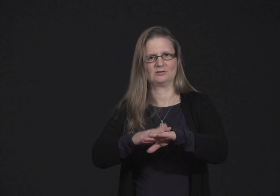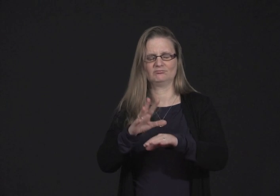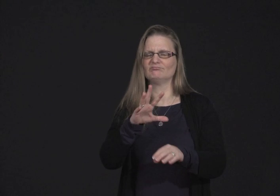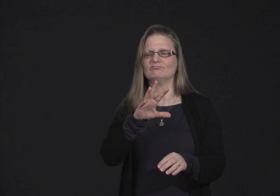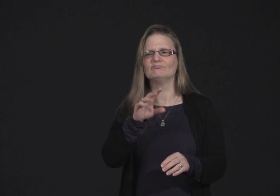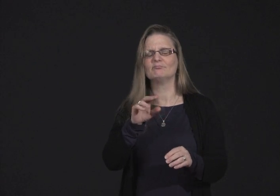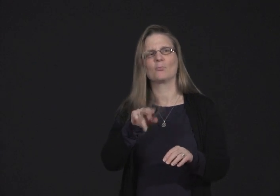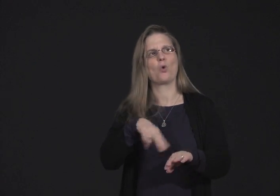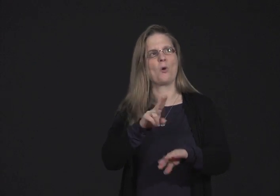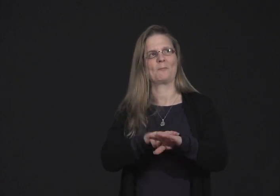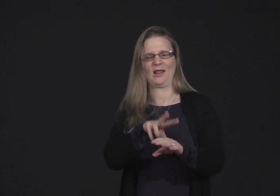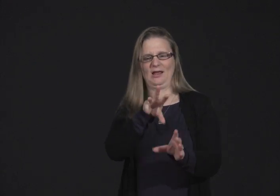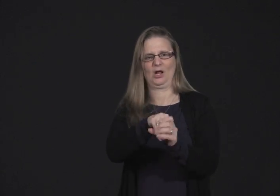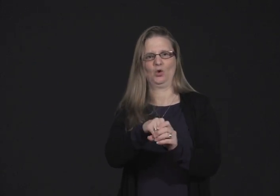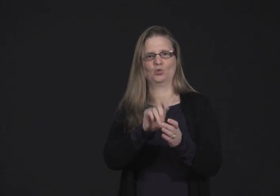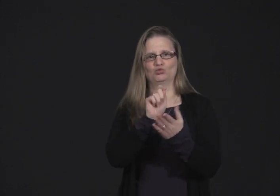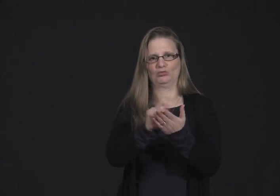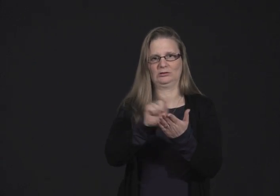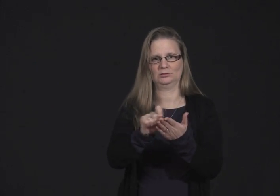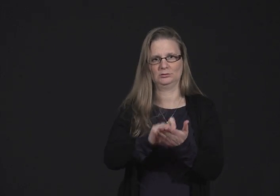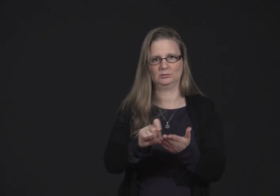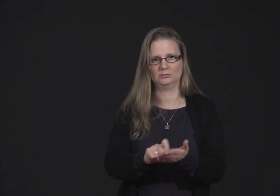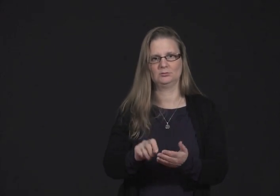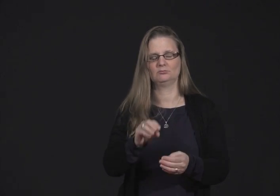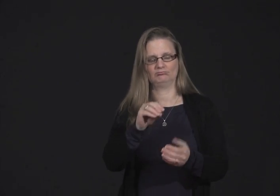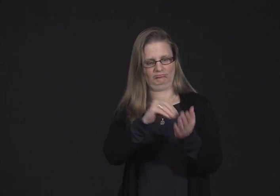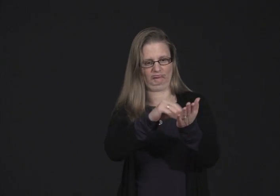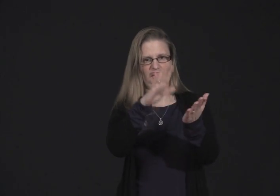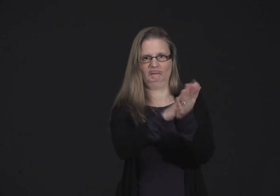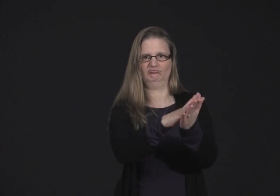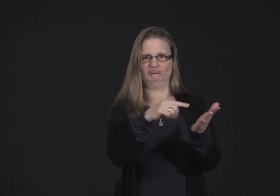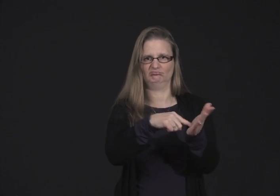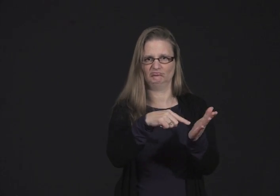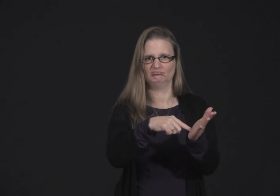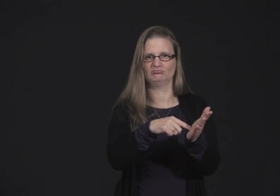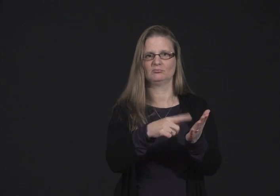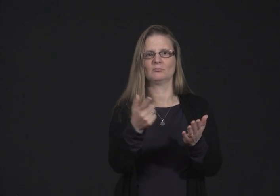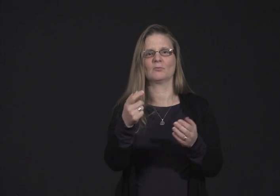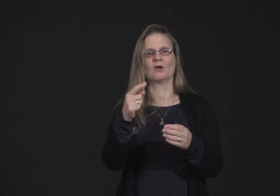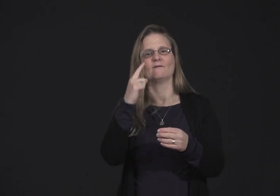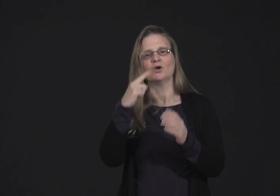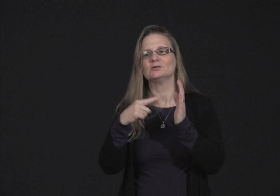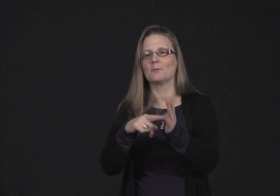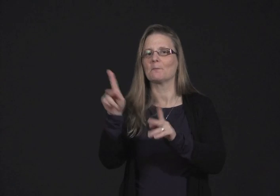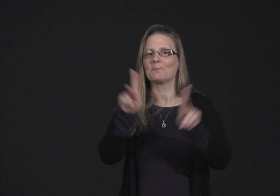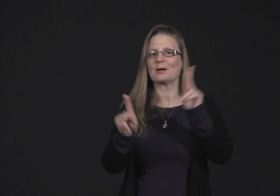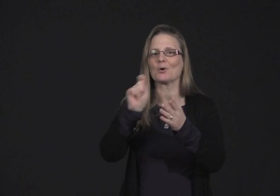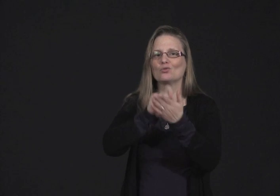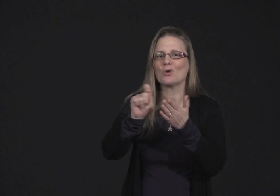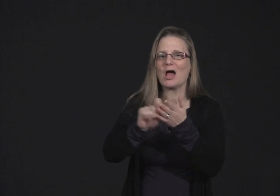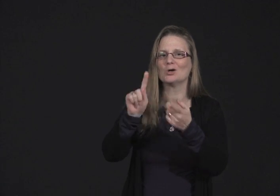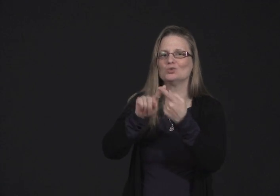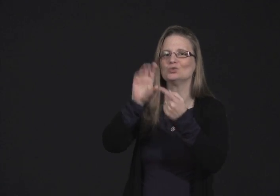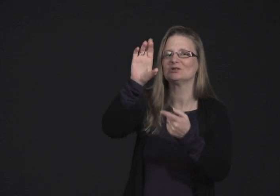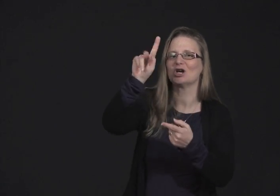So, I'm just going to explain a little bit about the process of how the CRTC works with the public. So, for example, if people provide written